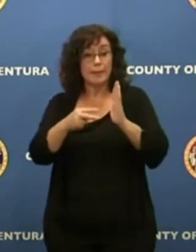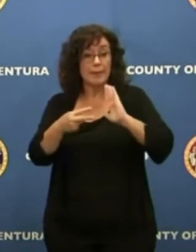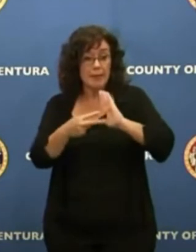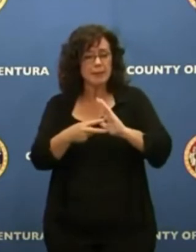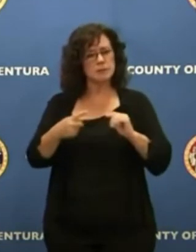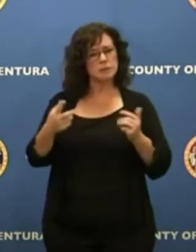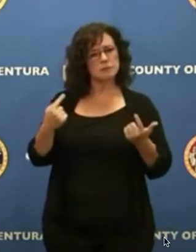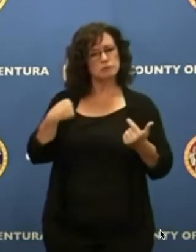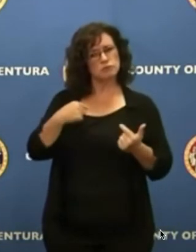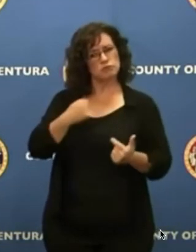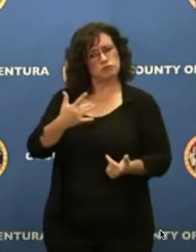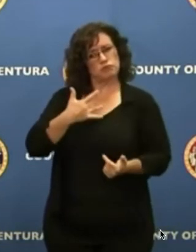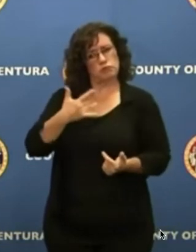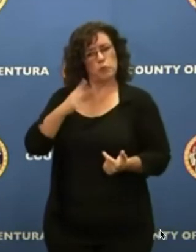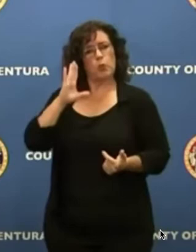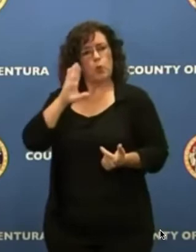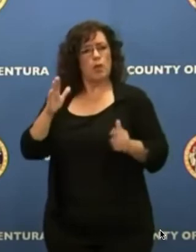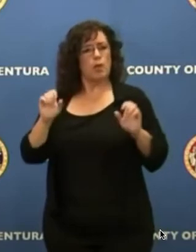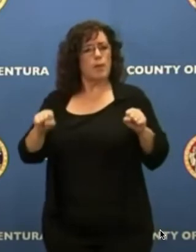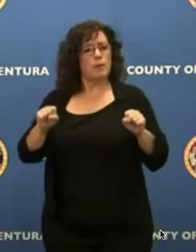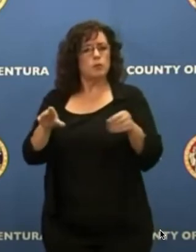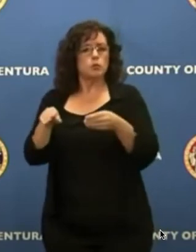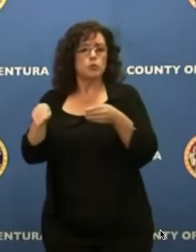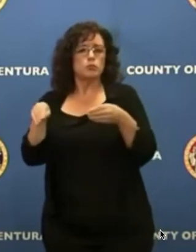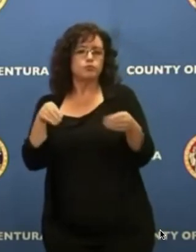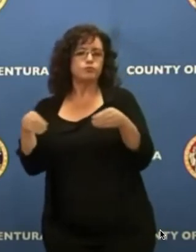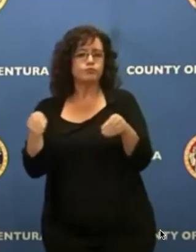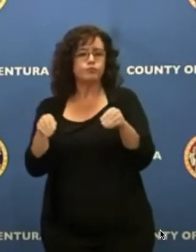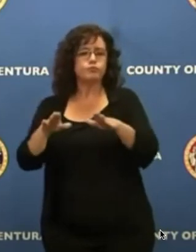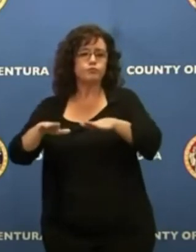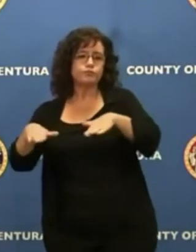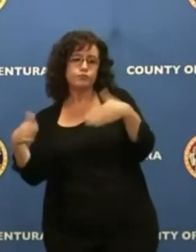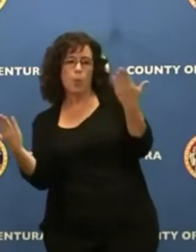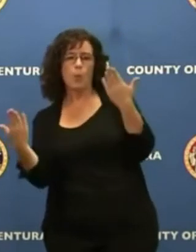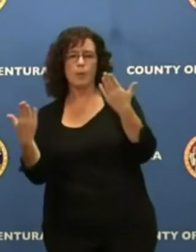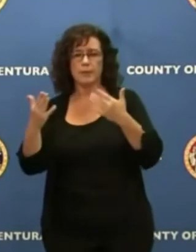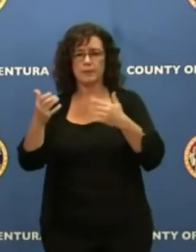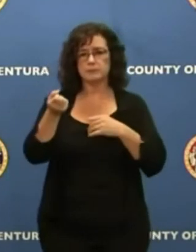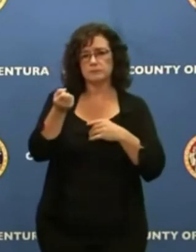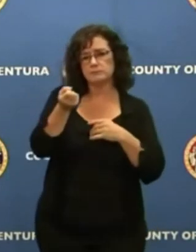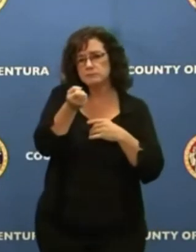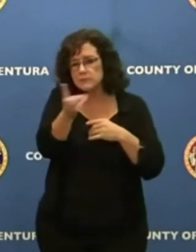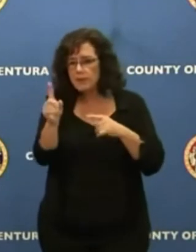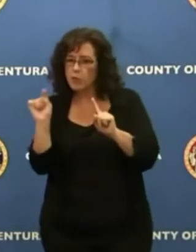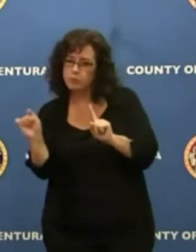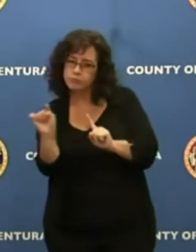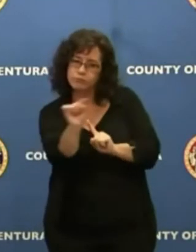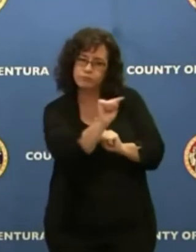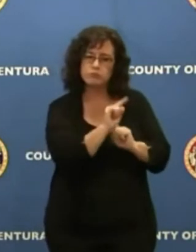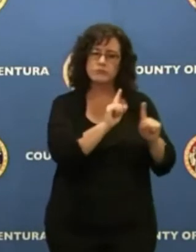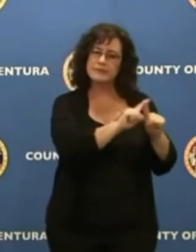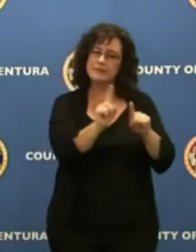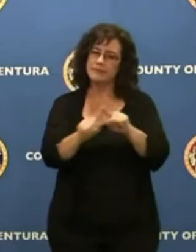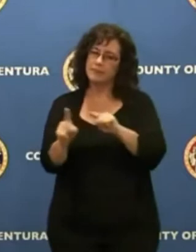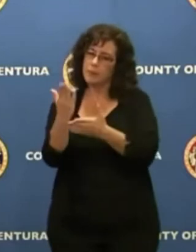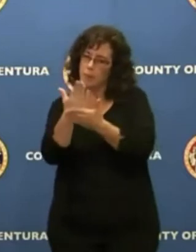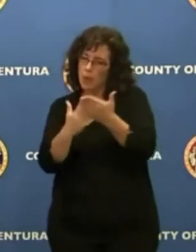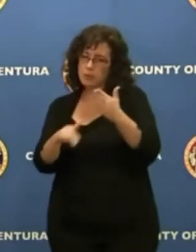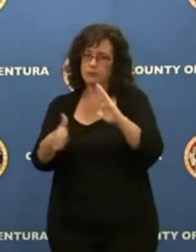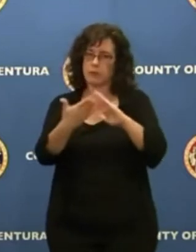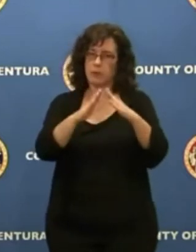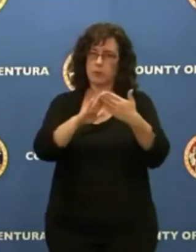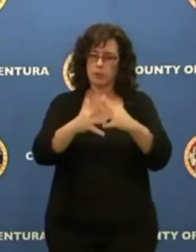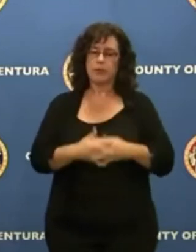life here in our county. You know, working, making money,